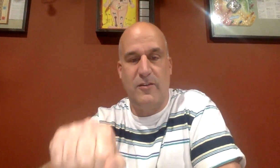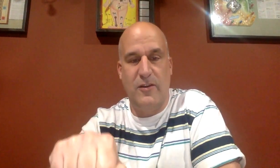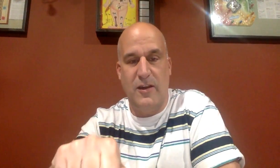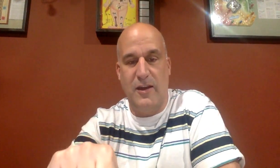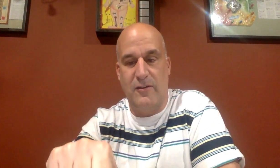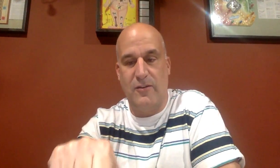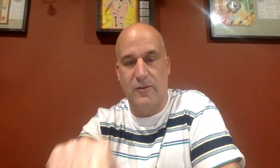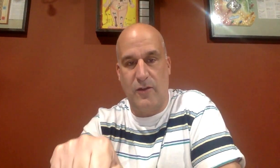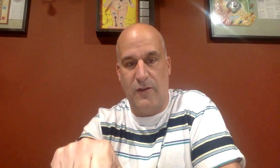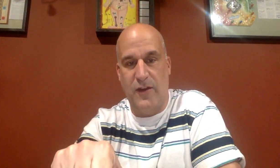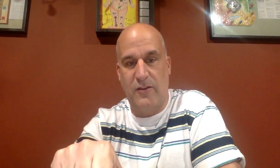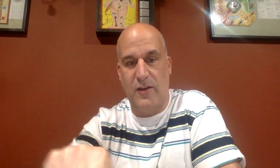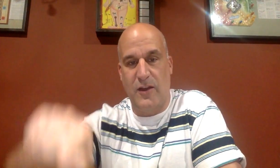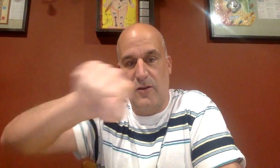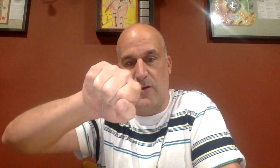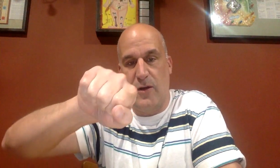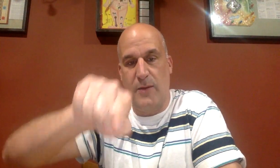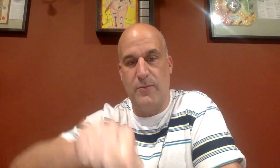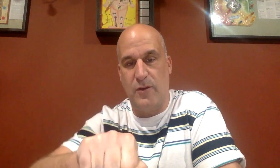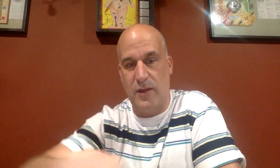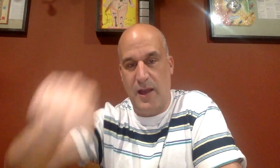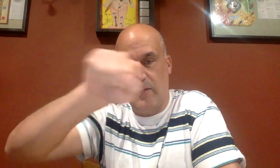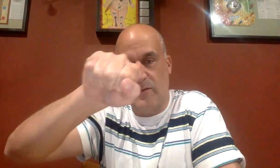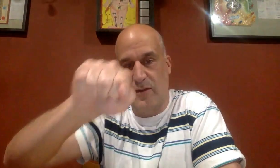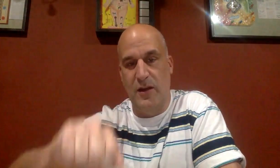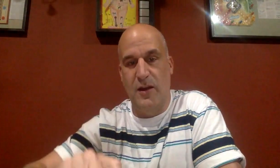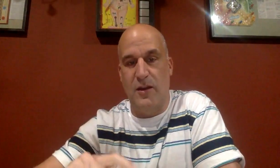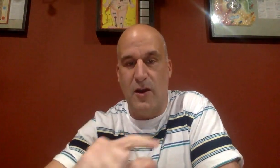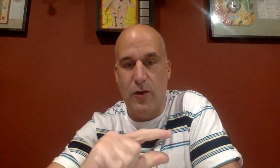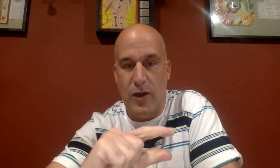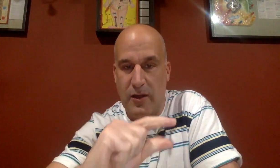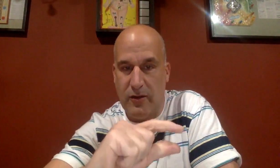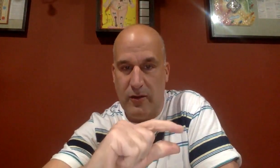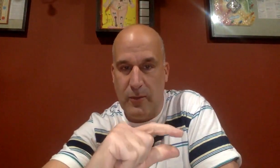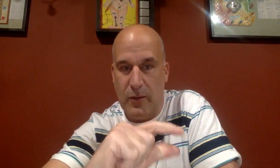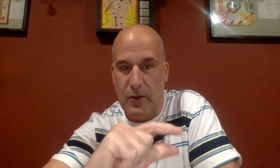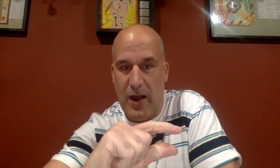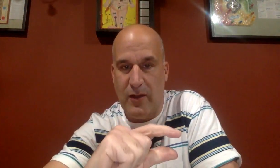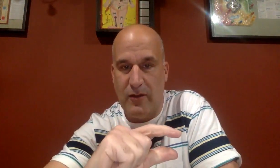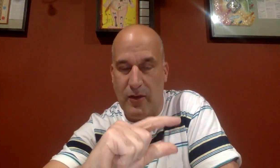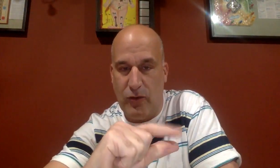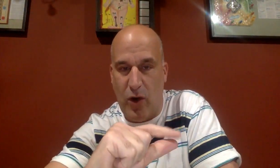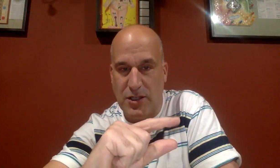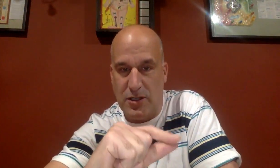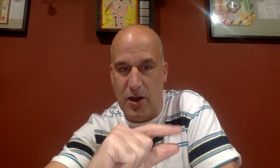Yes is a fist and then you go up. So yes. No is you have this and you squash it. No,